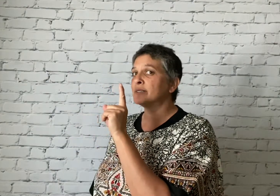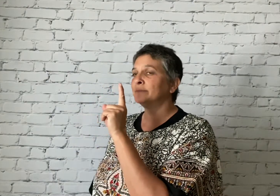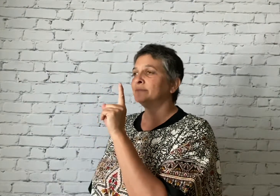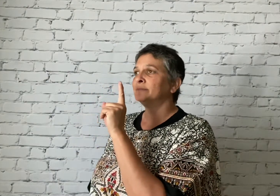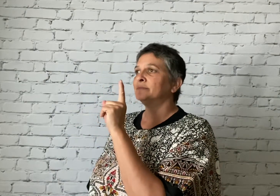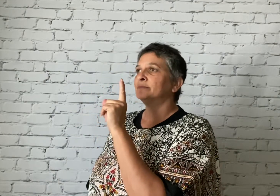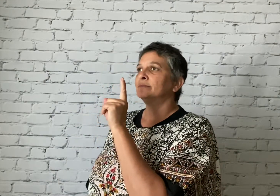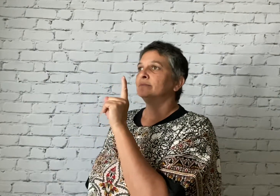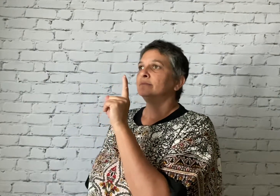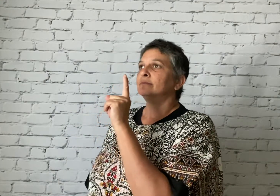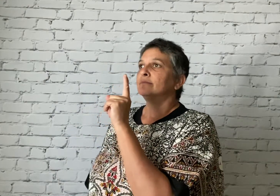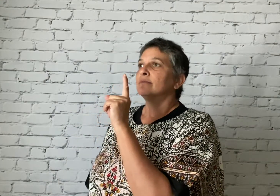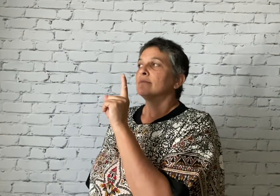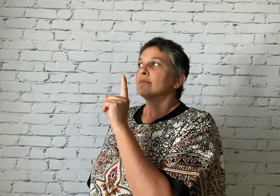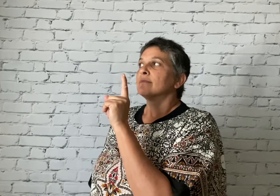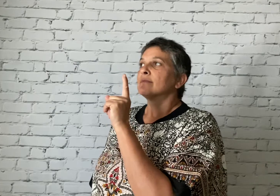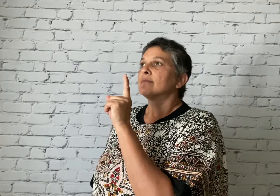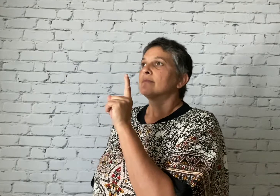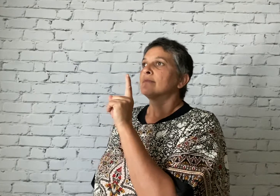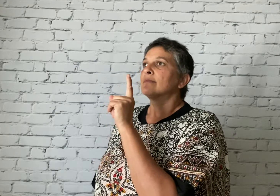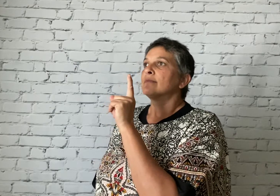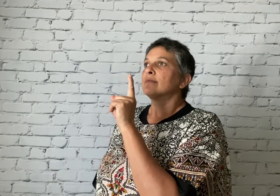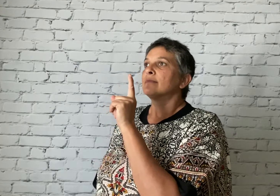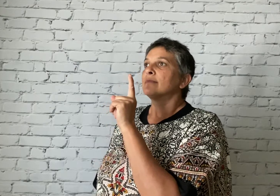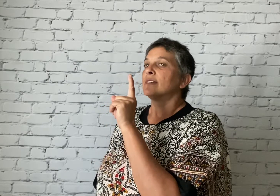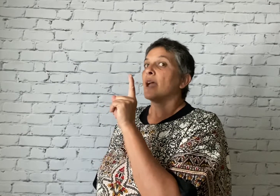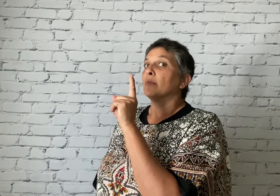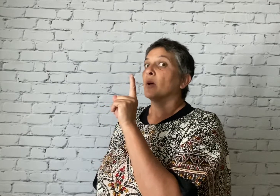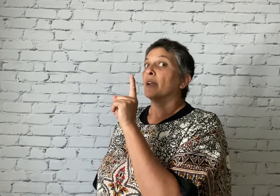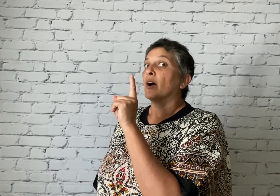and blow it out.